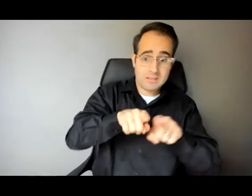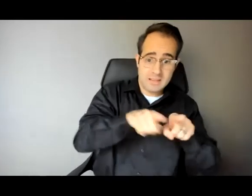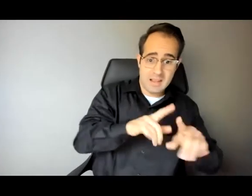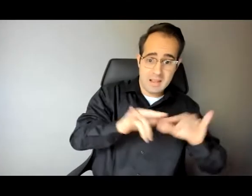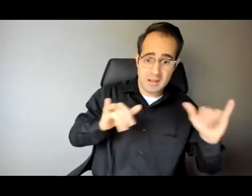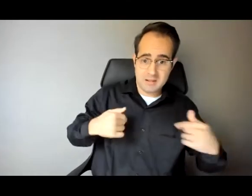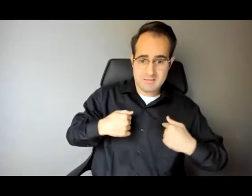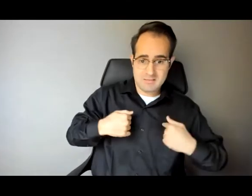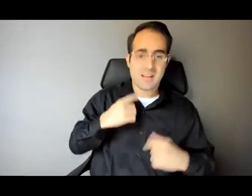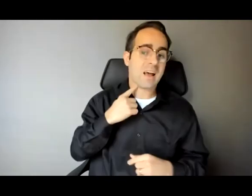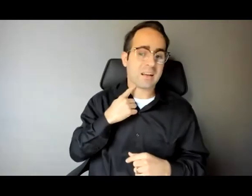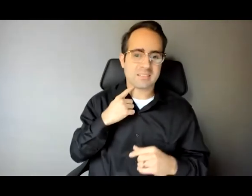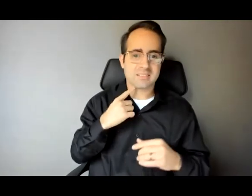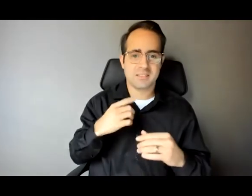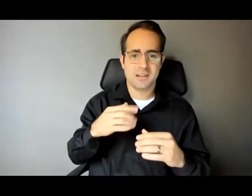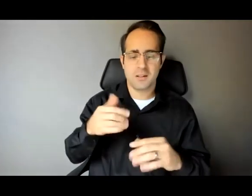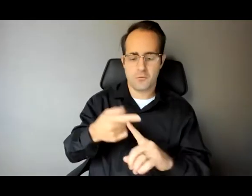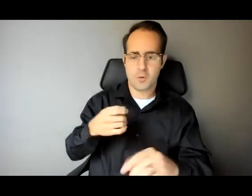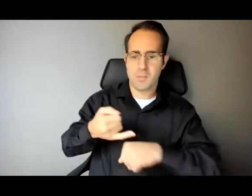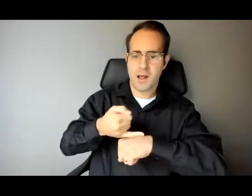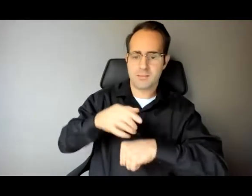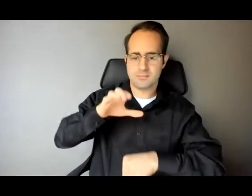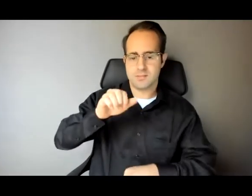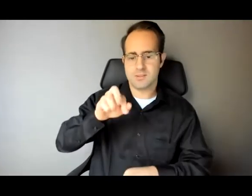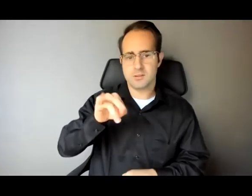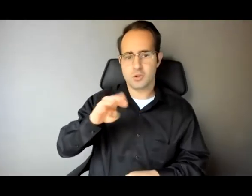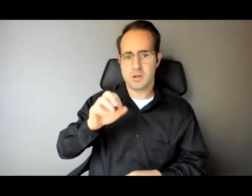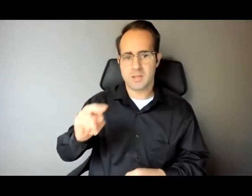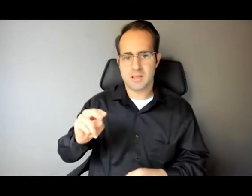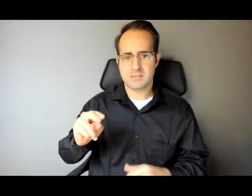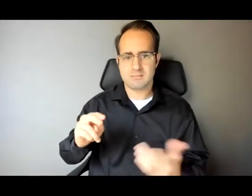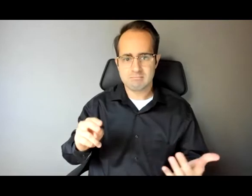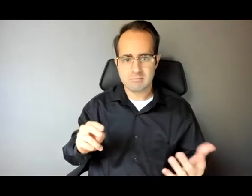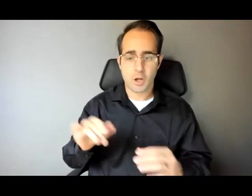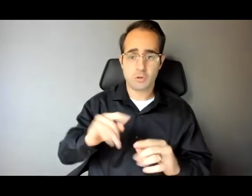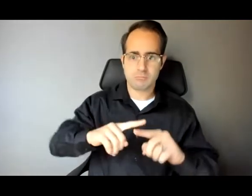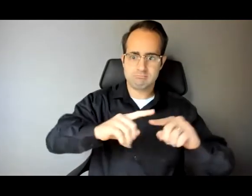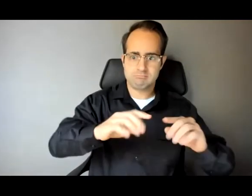emotional intelligence and a bunch of C-plus grades in class.